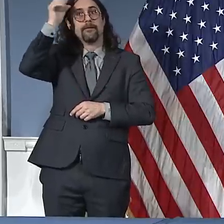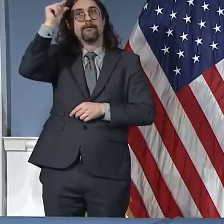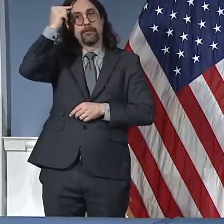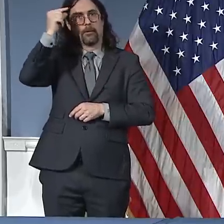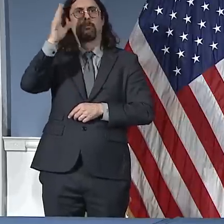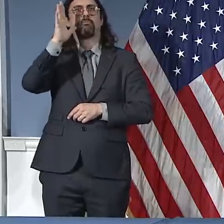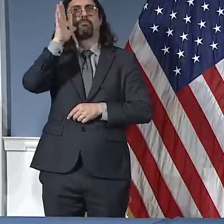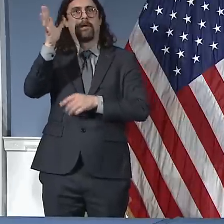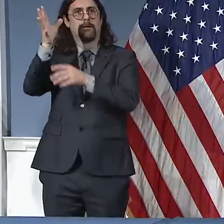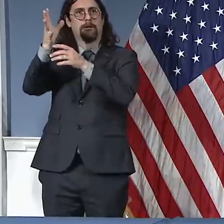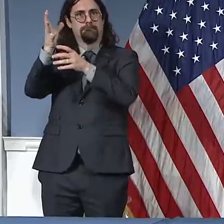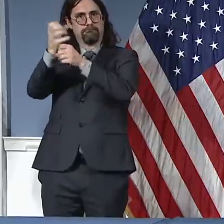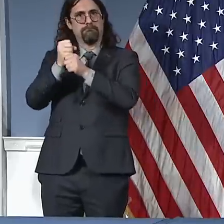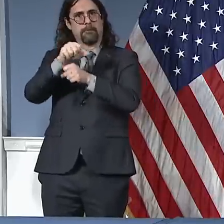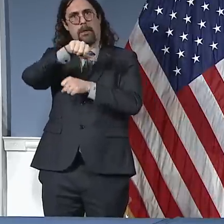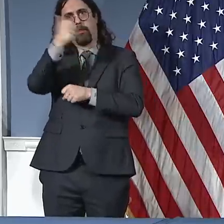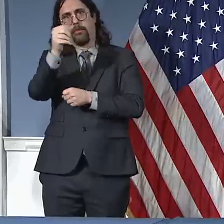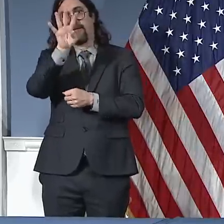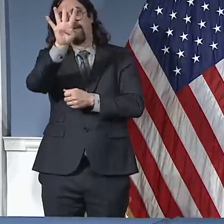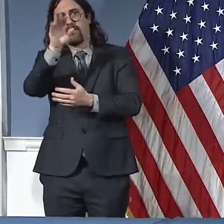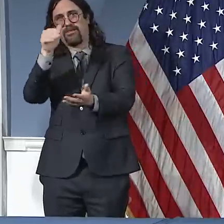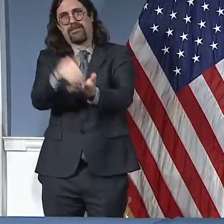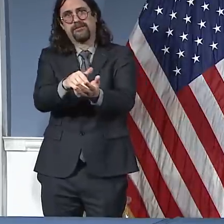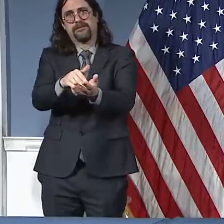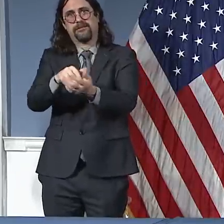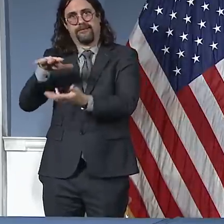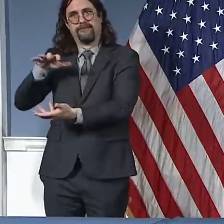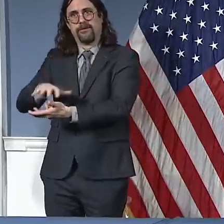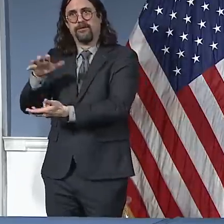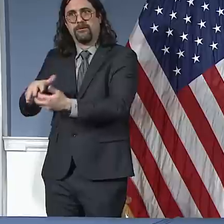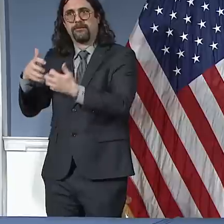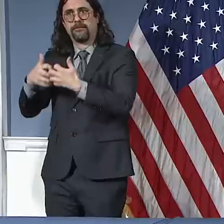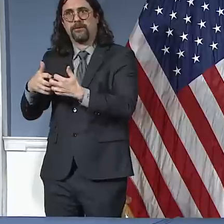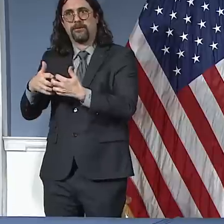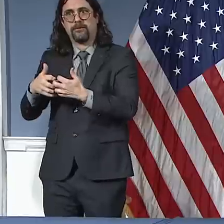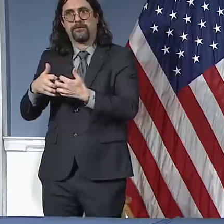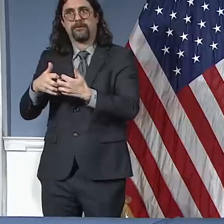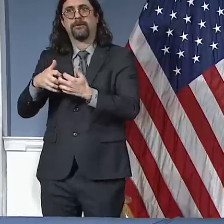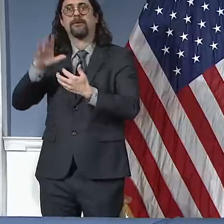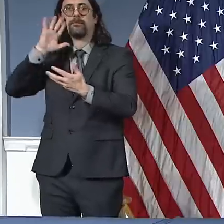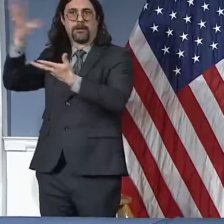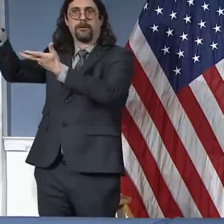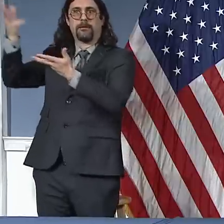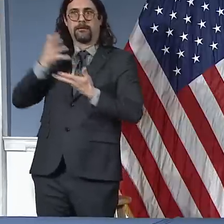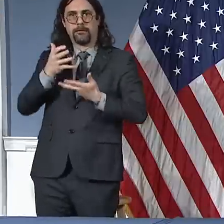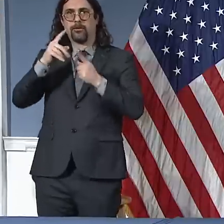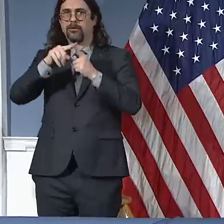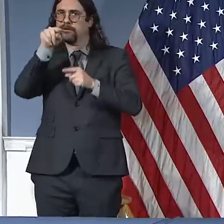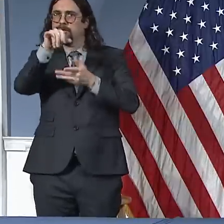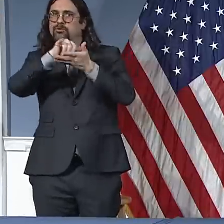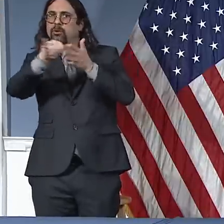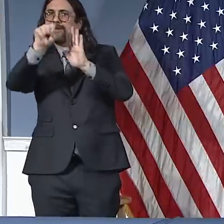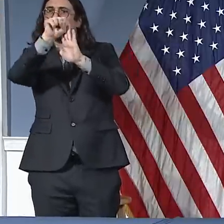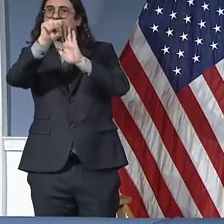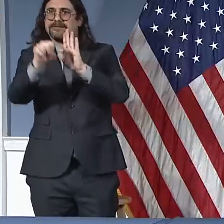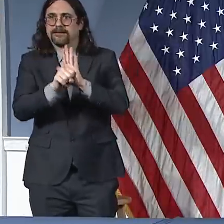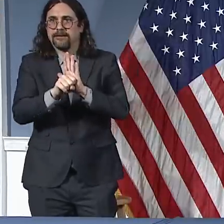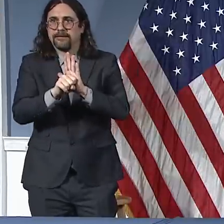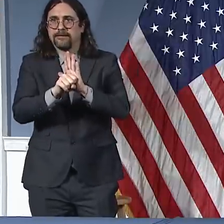the next 48 hours and half of them will come to New York City. 2,000 more ventilators for New York City. And that's great news.